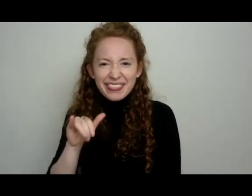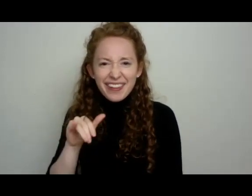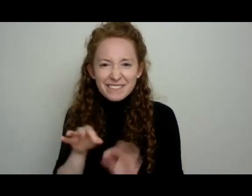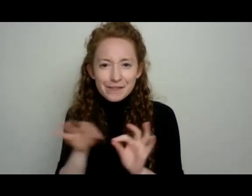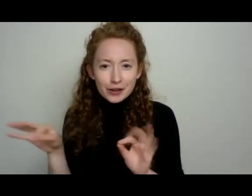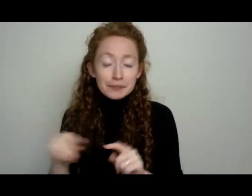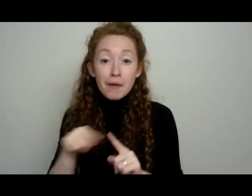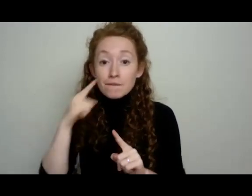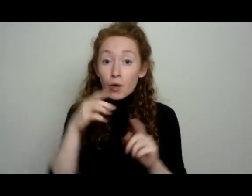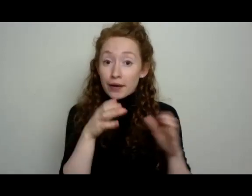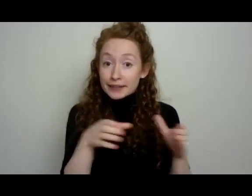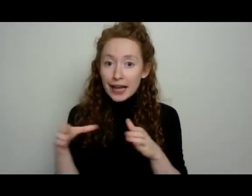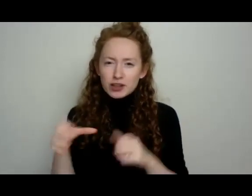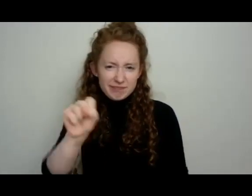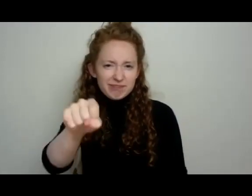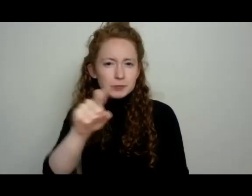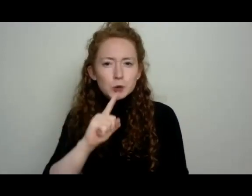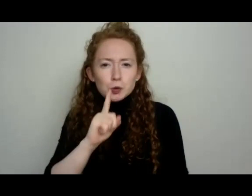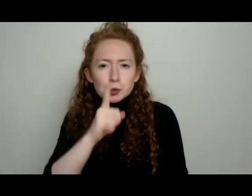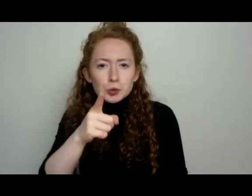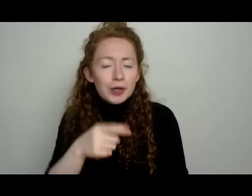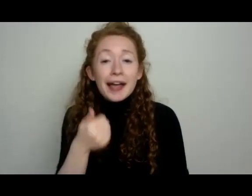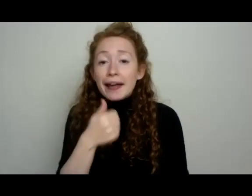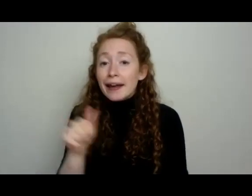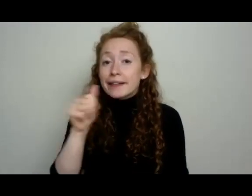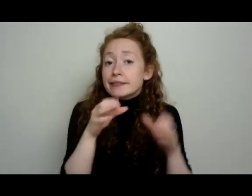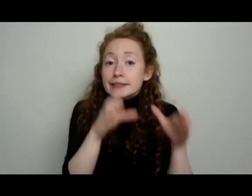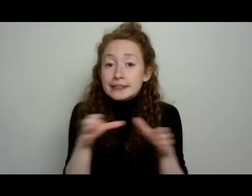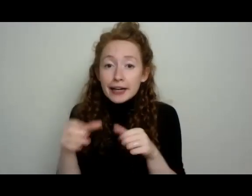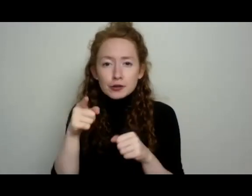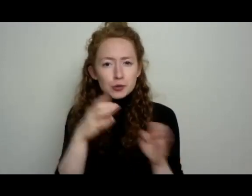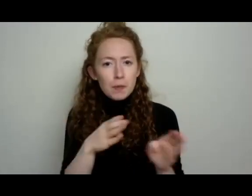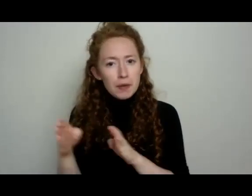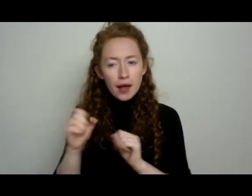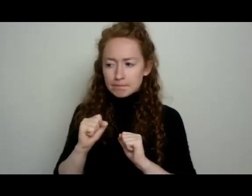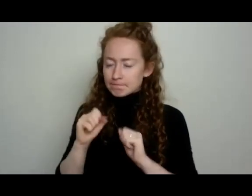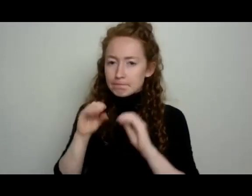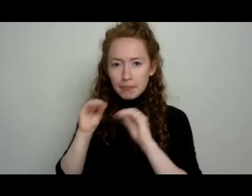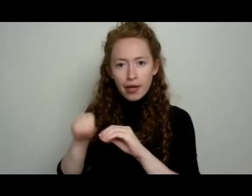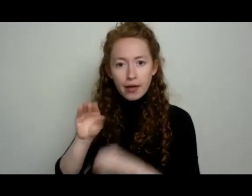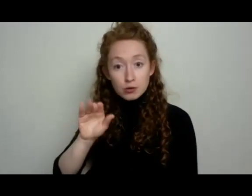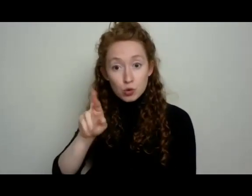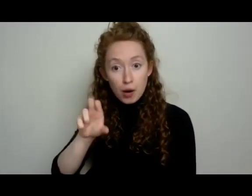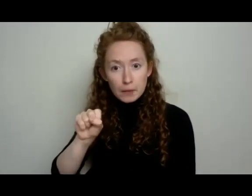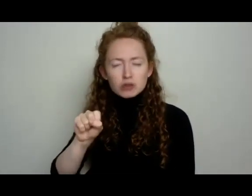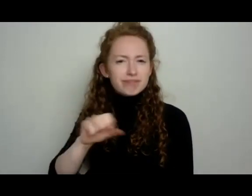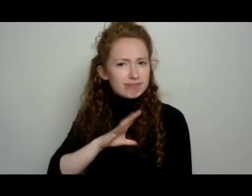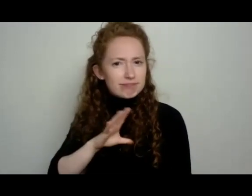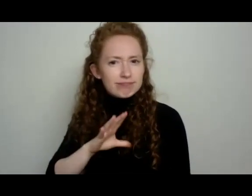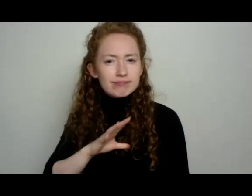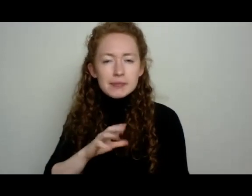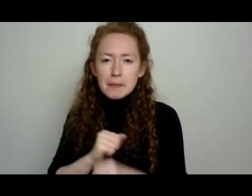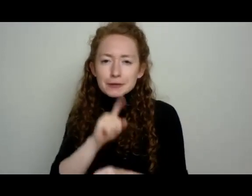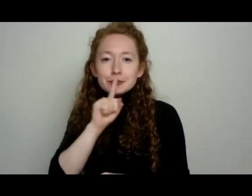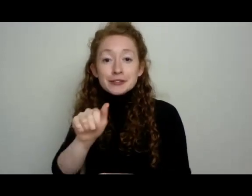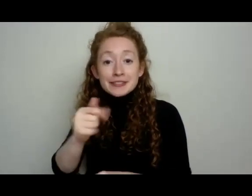If you have a 20 gallon container, use that. Whatever container you're using to grow your cucumbers, just make sure you are not skimping on